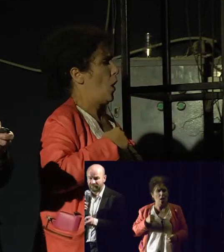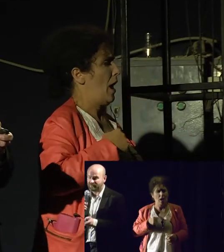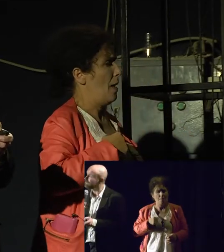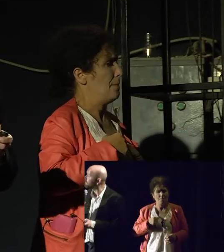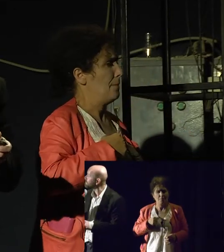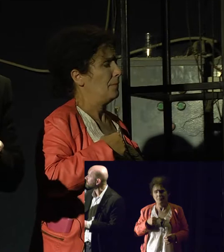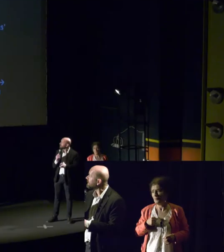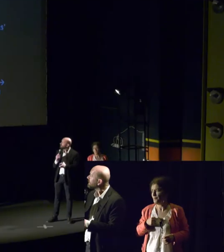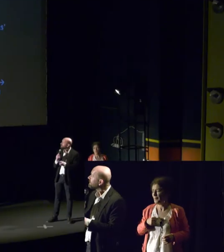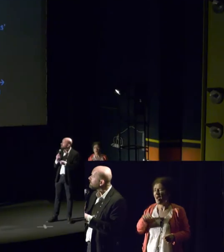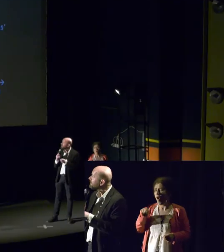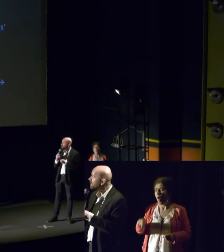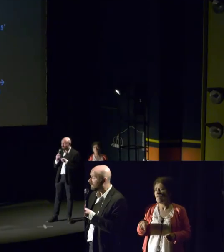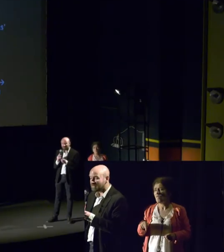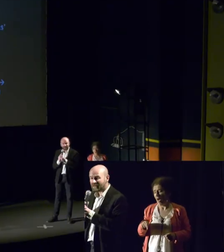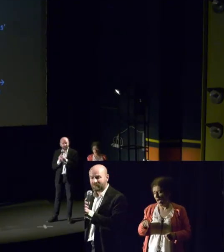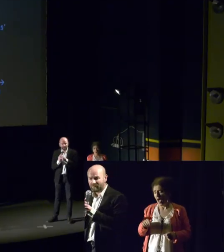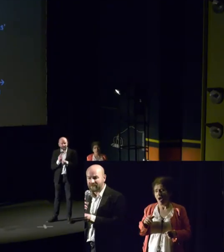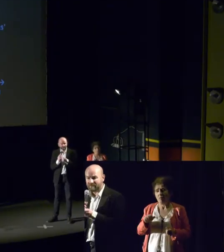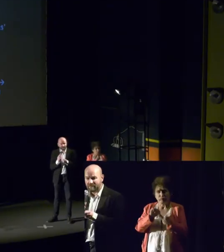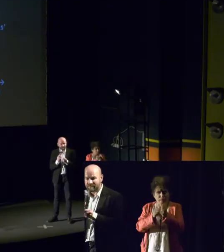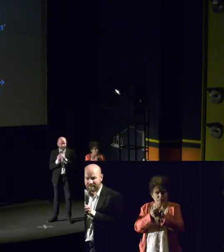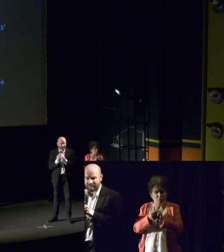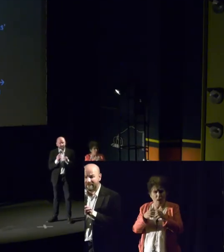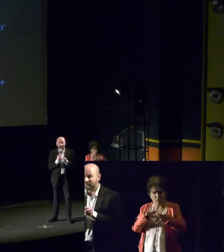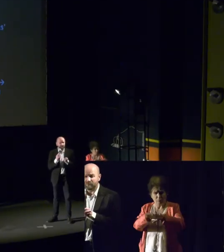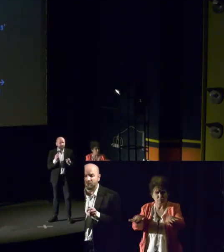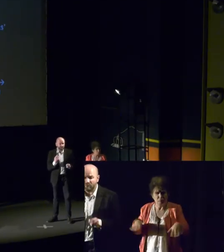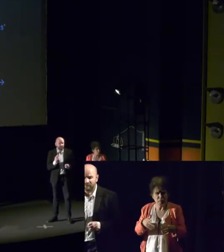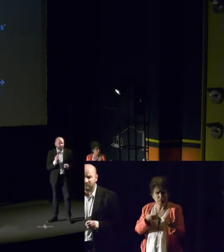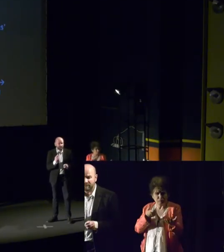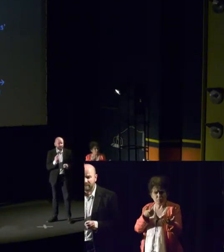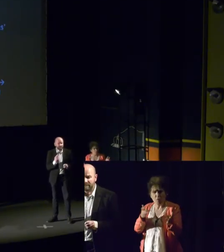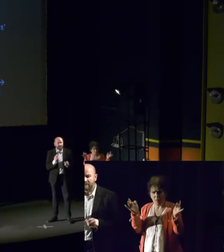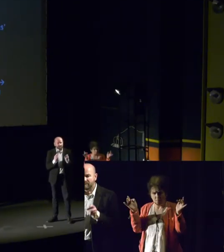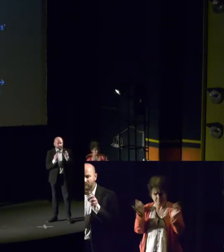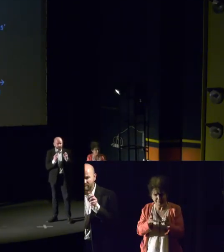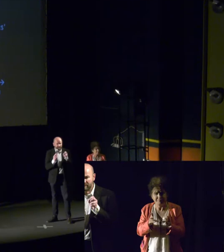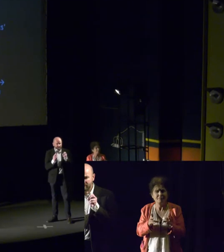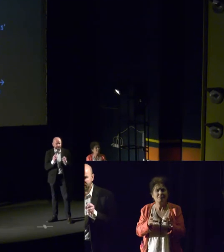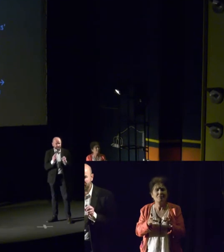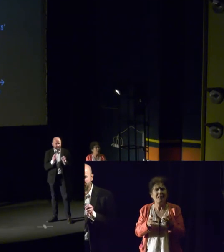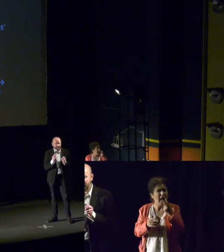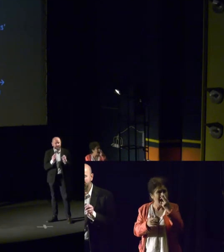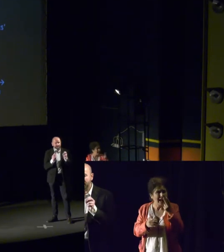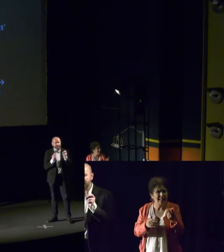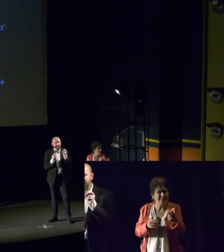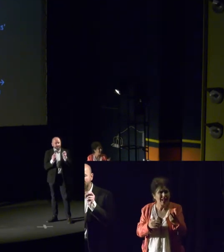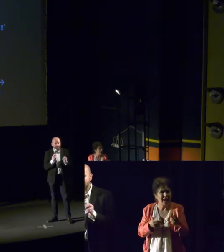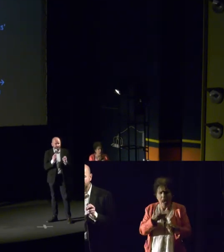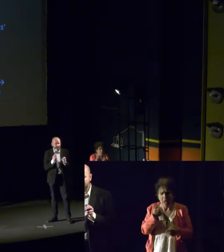and of itself. Now, if we, whether they have more money or not, there's no way of proving that. But one thing is clear,